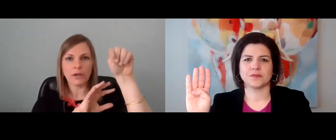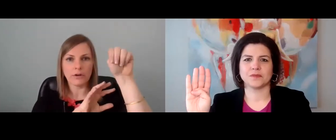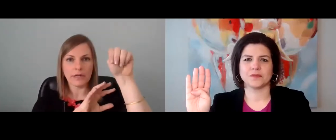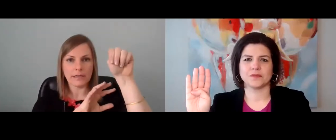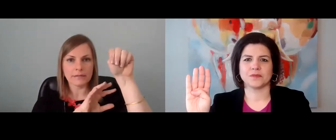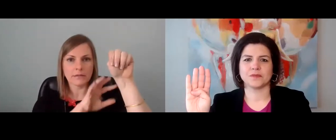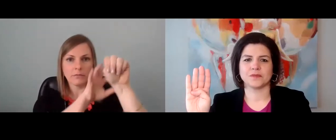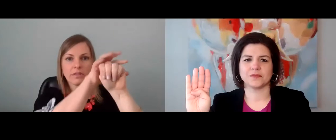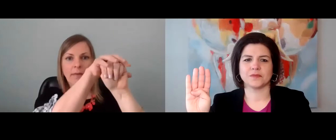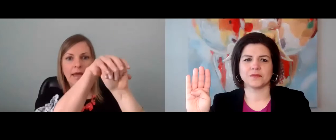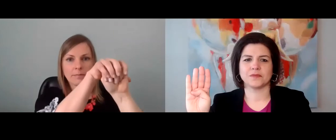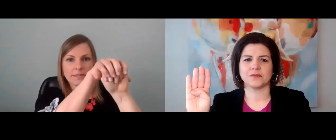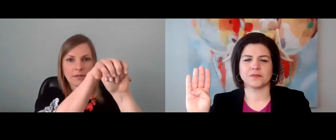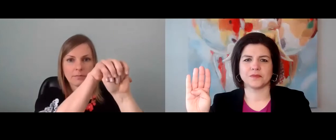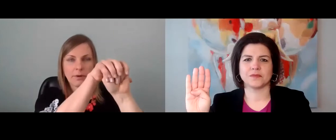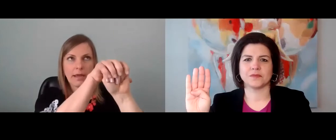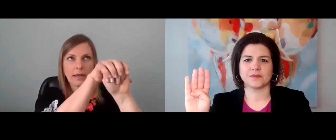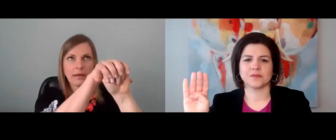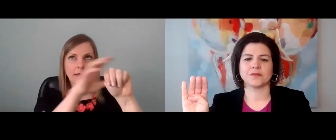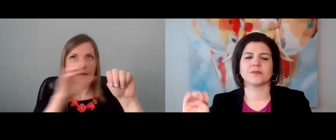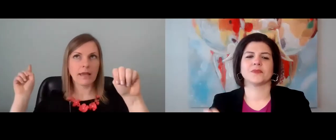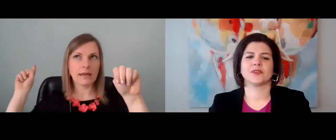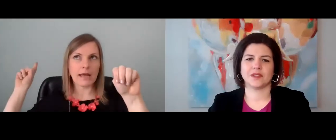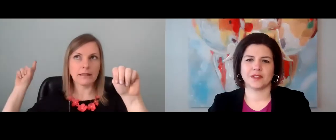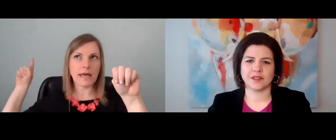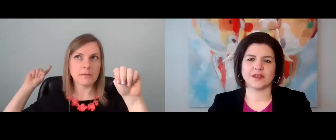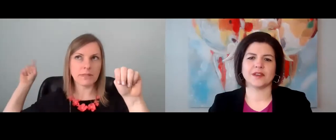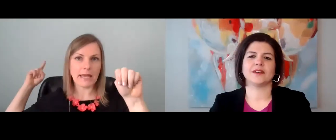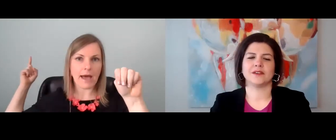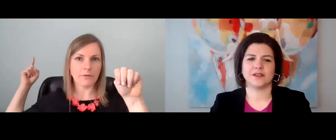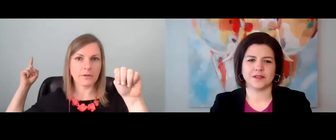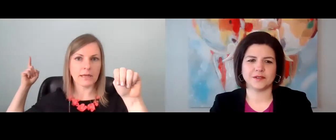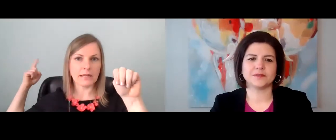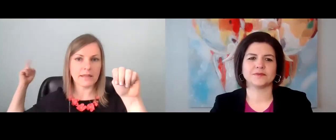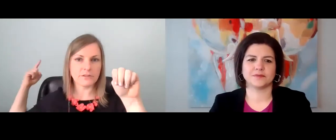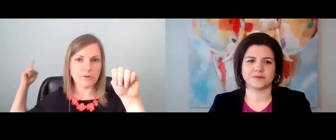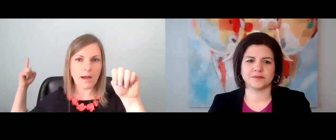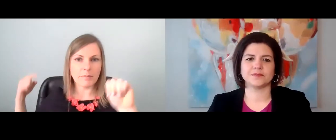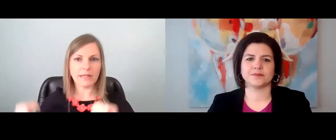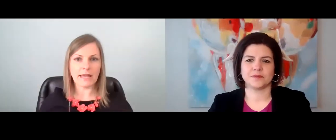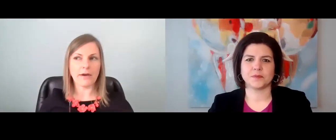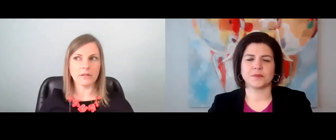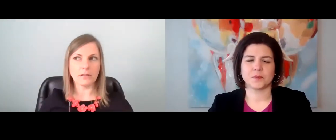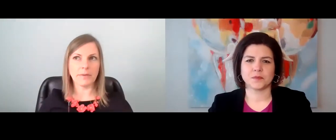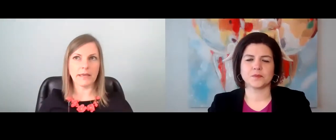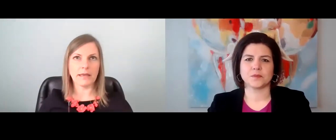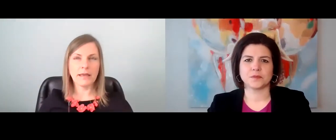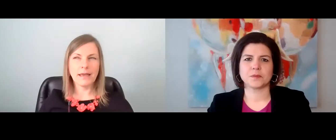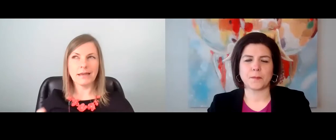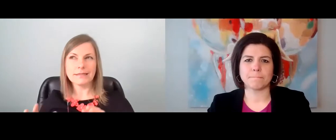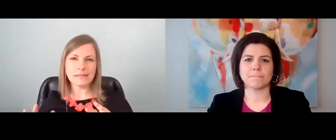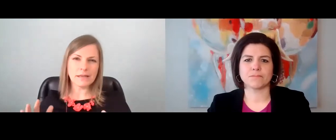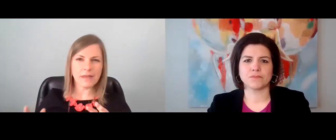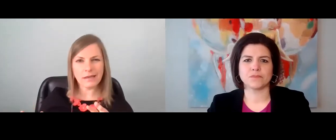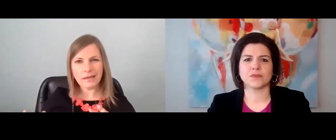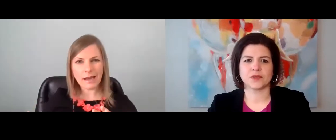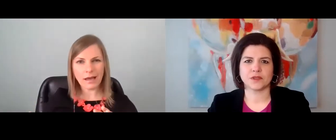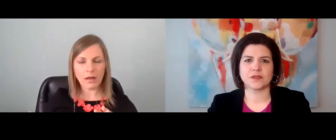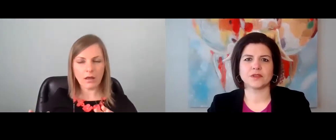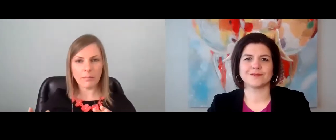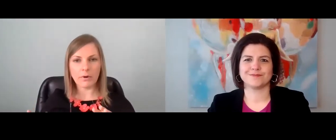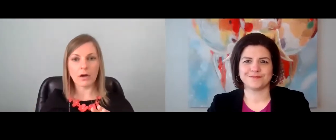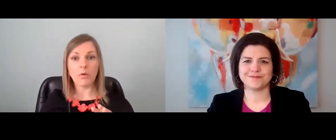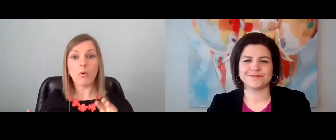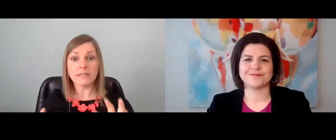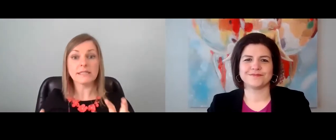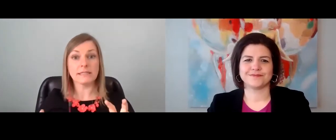and curious with my upstairs brain? Can I let it play out? Can I let the drama play out a little bit and see if they need